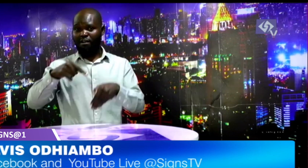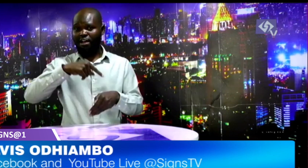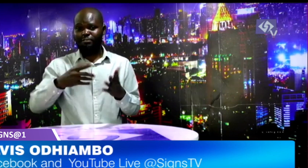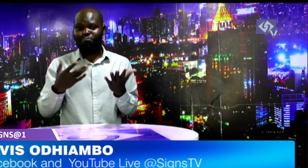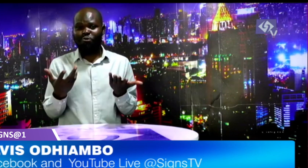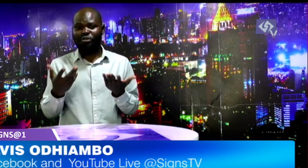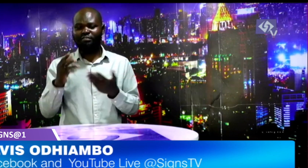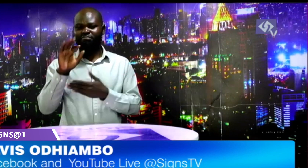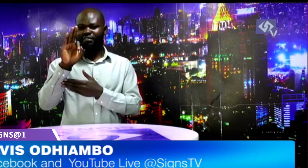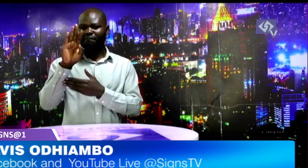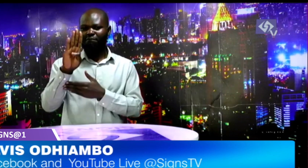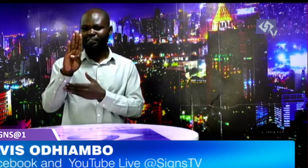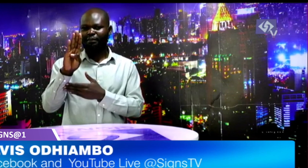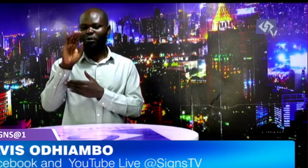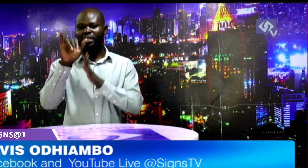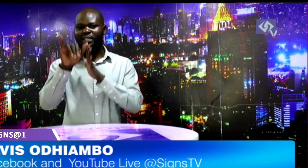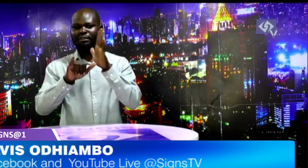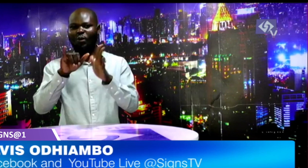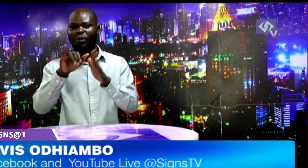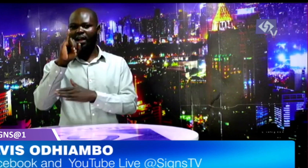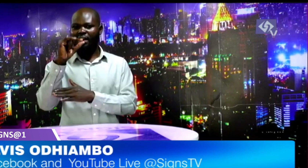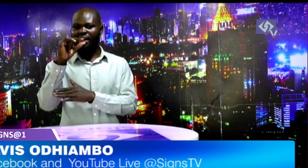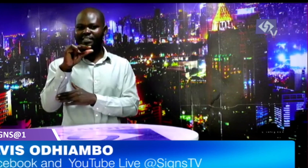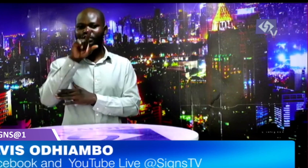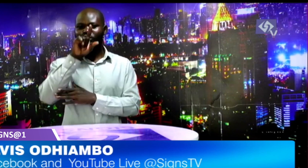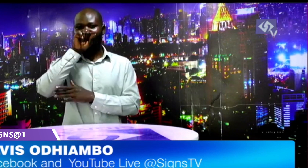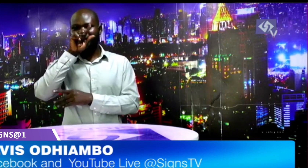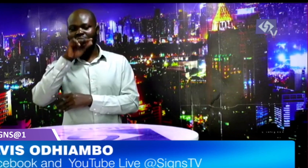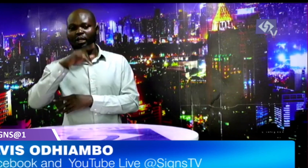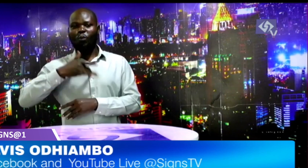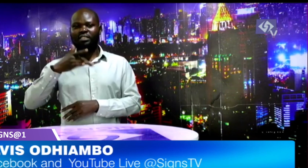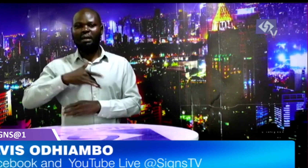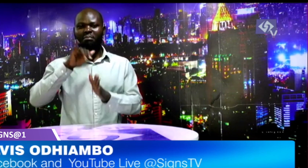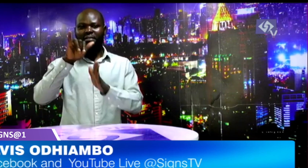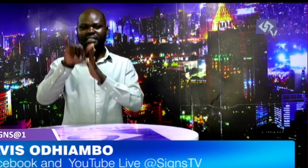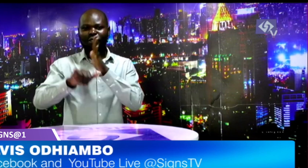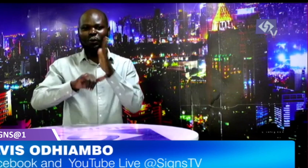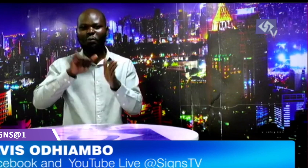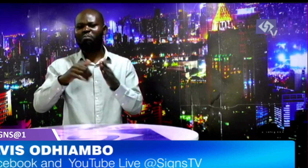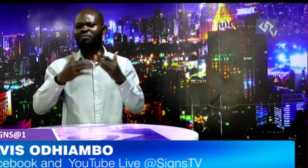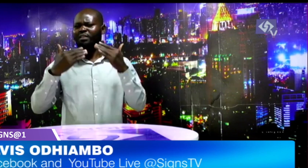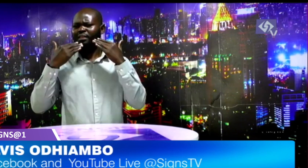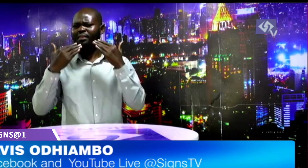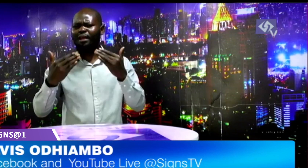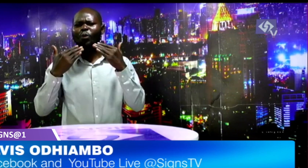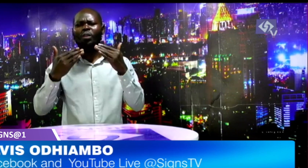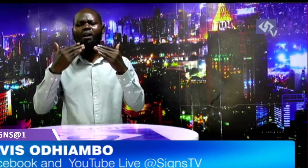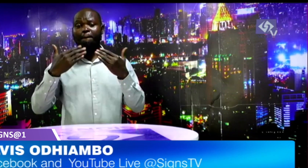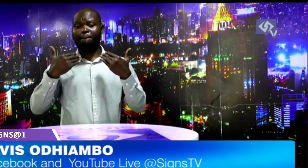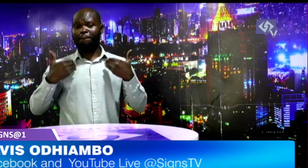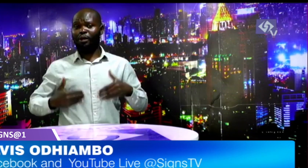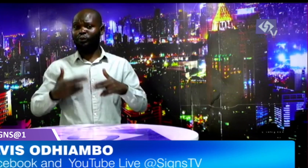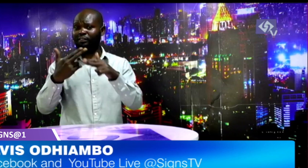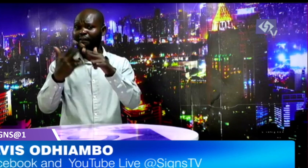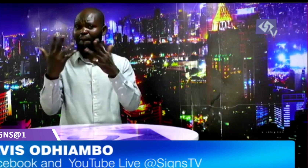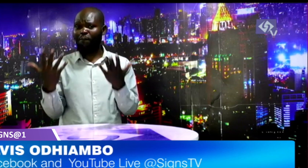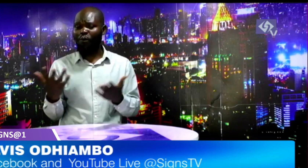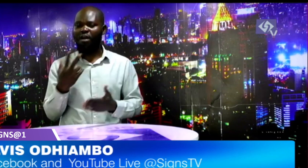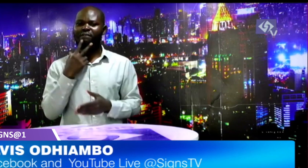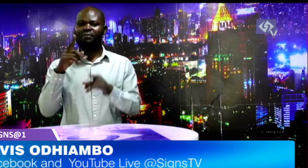please make sure you follow us on all our social media platforms facebook instagram youtube and please subscribe to our